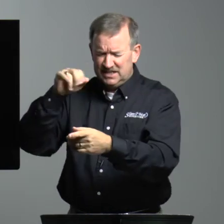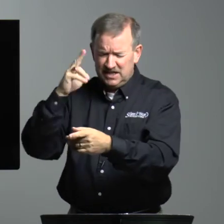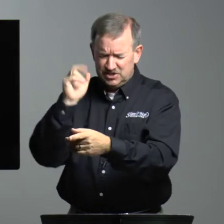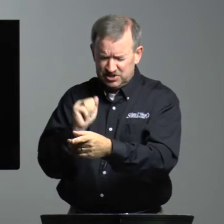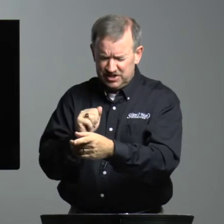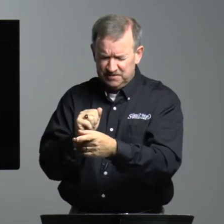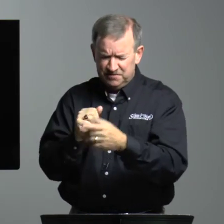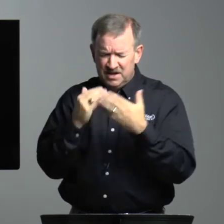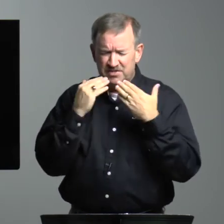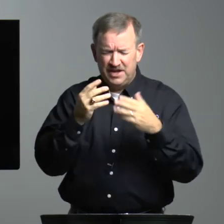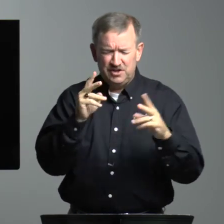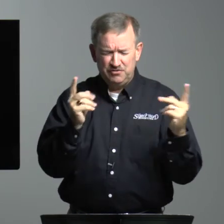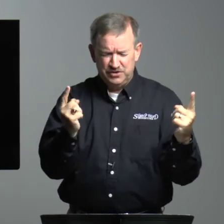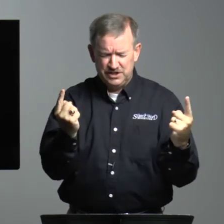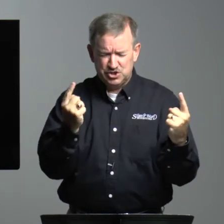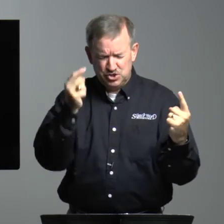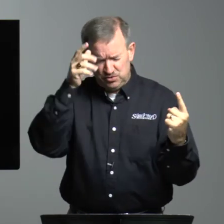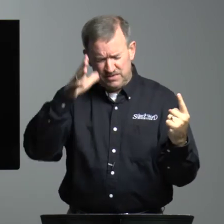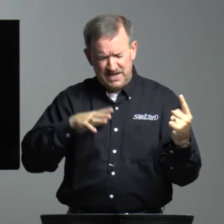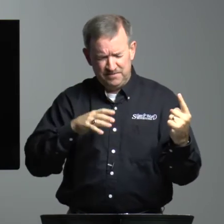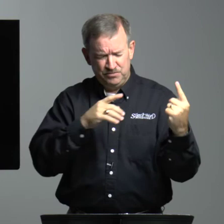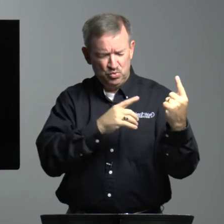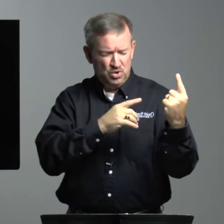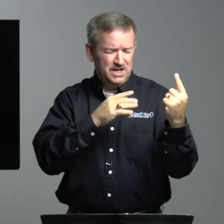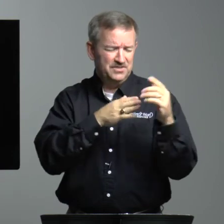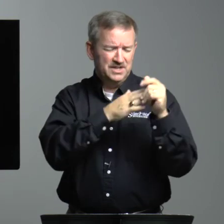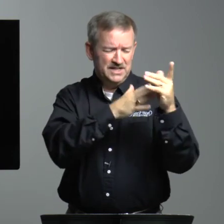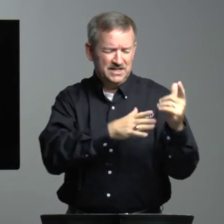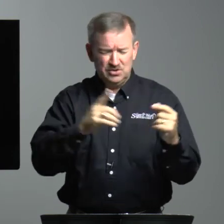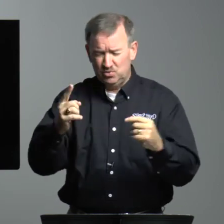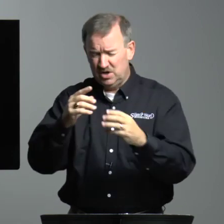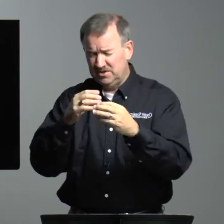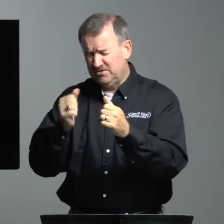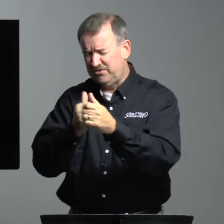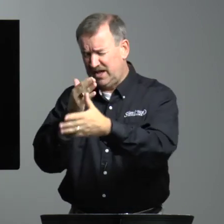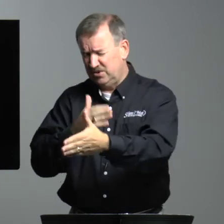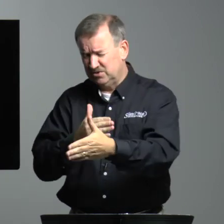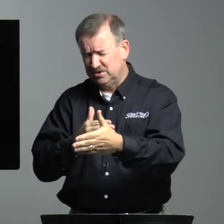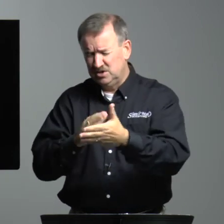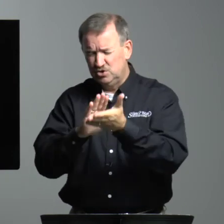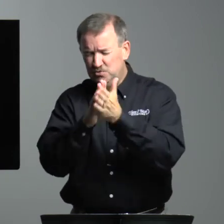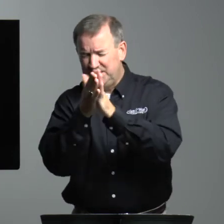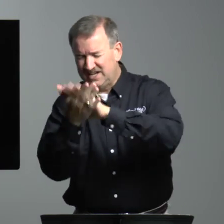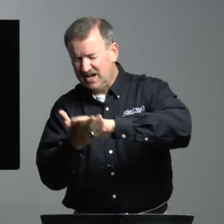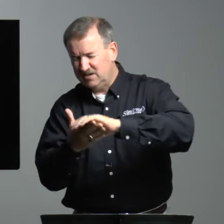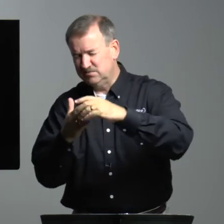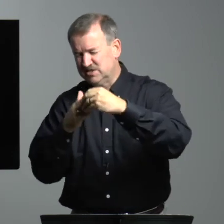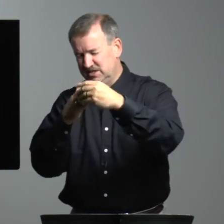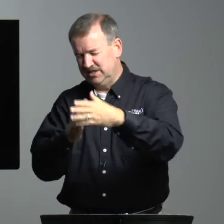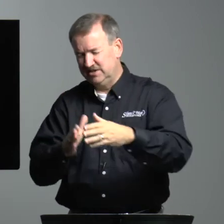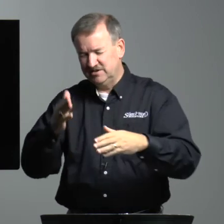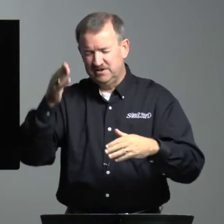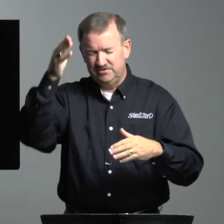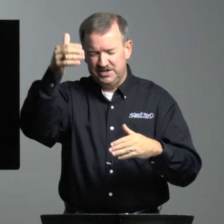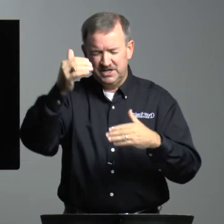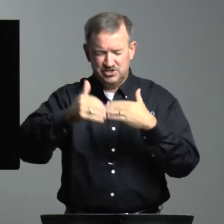Elisha. Thank you for these two men, one the leader, one the follower, who becomes the leader of the next